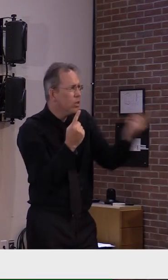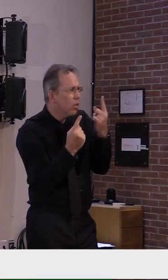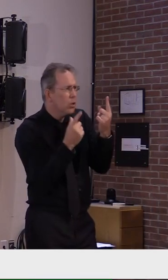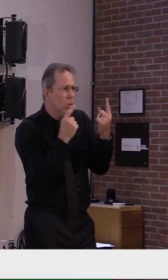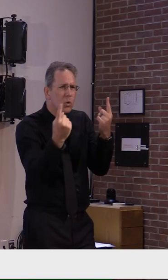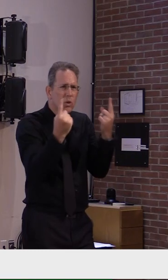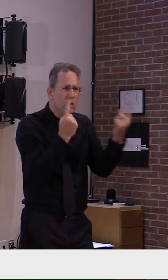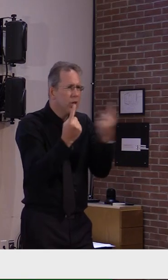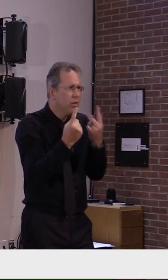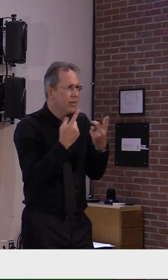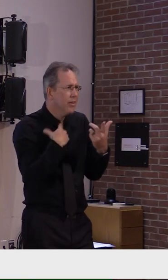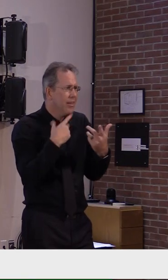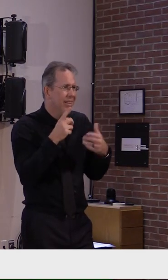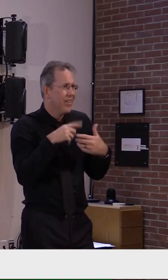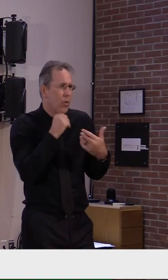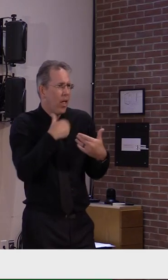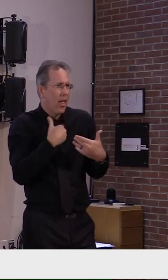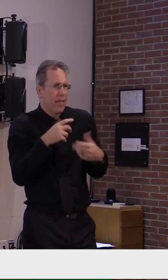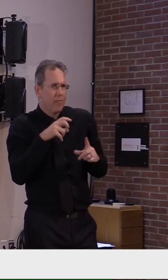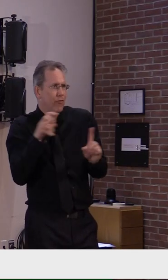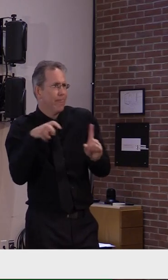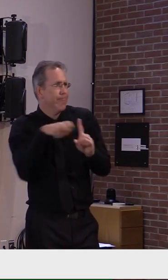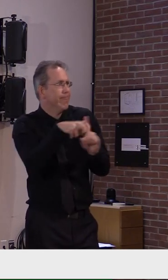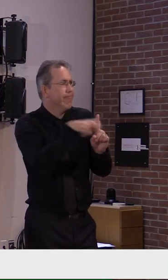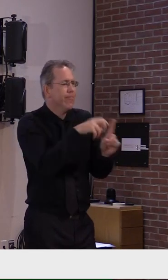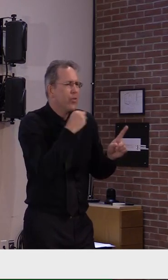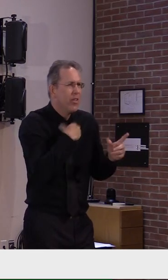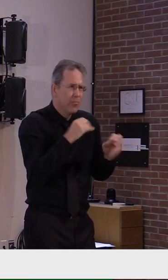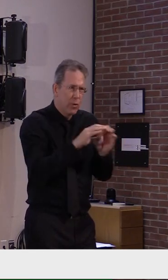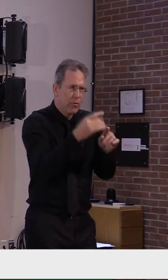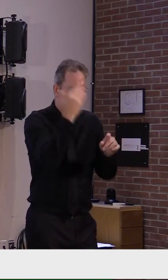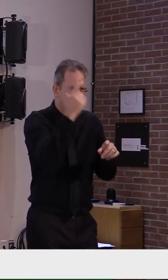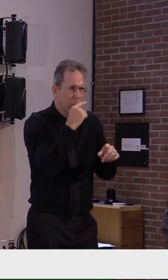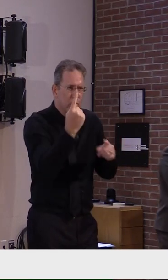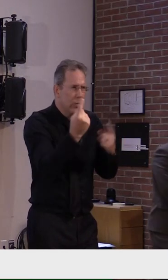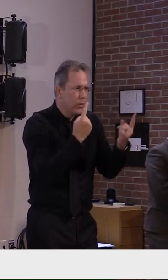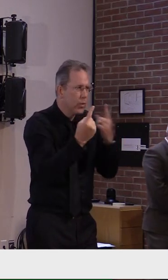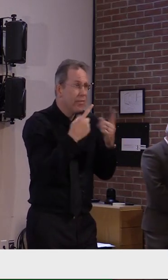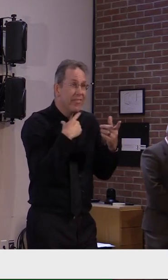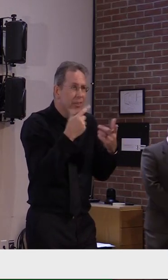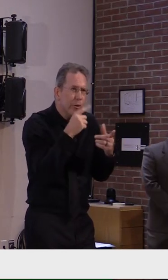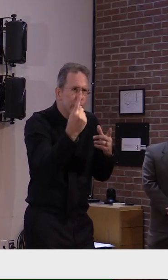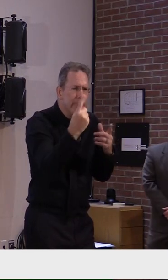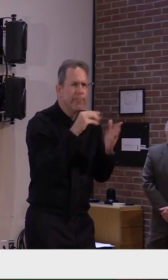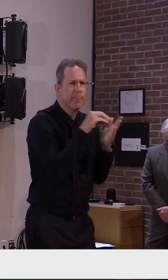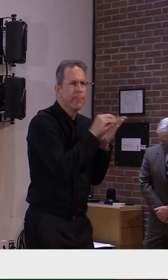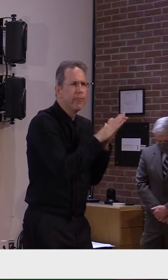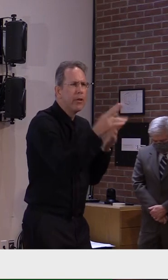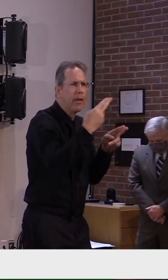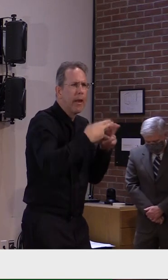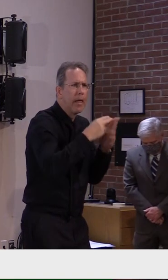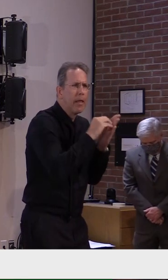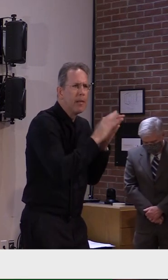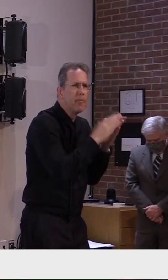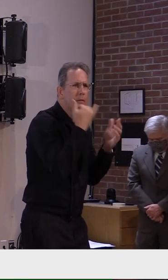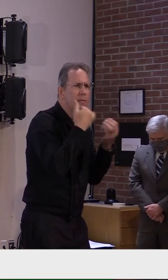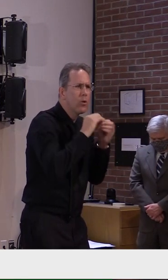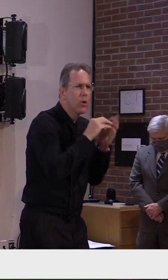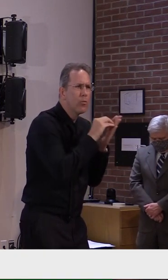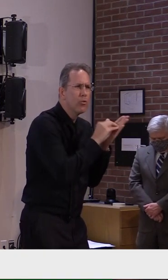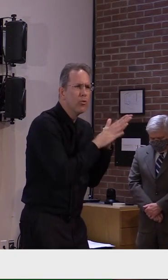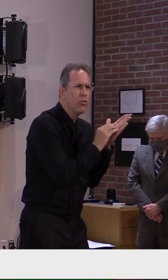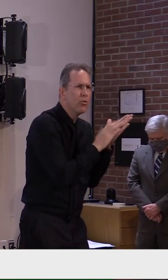certainly, knowing that most students are coming back to be with their families for a prolonged period of time, that their families,